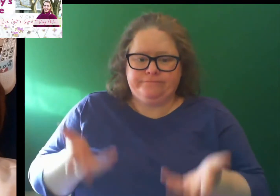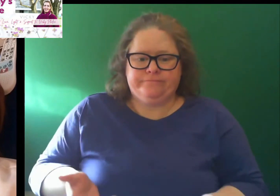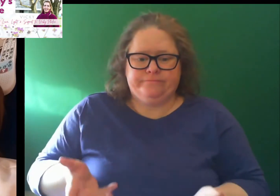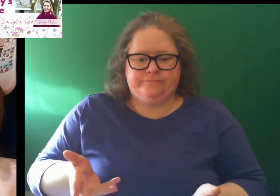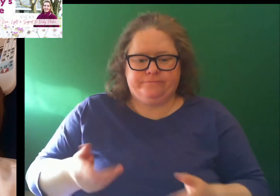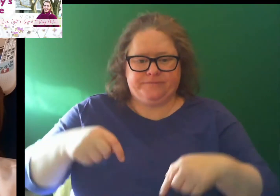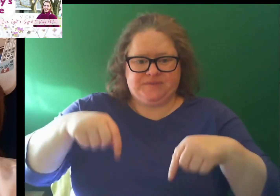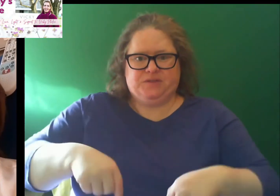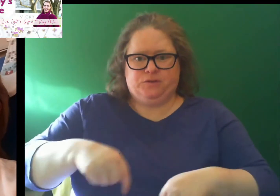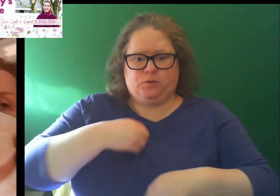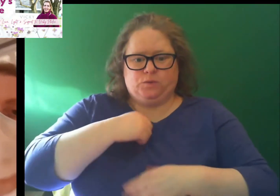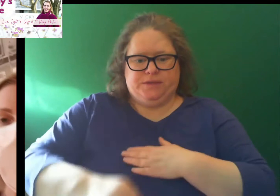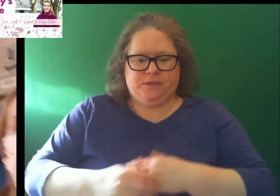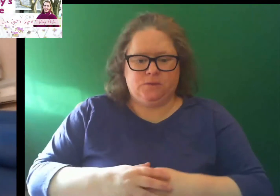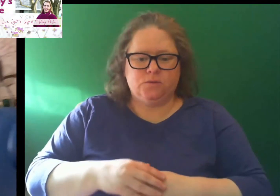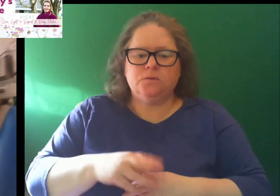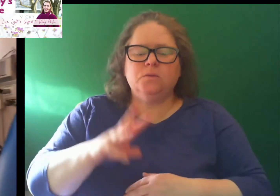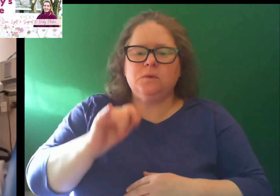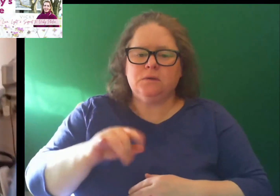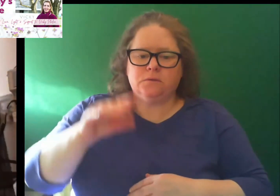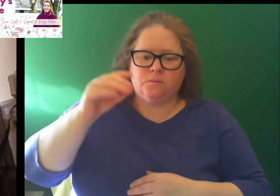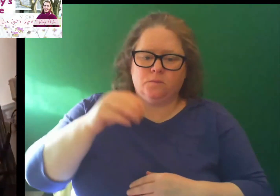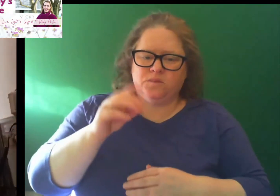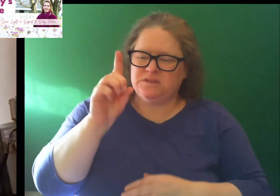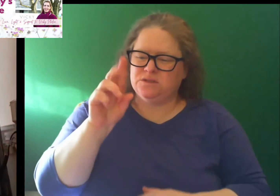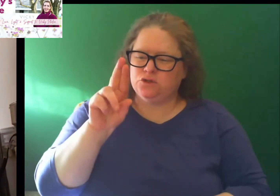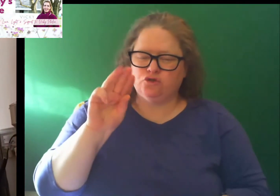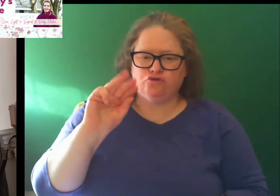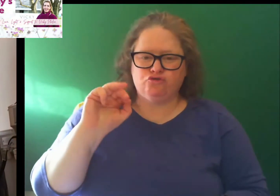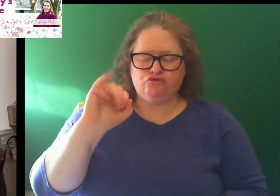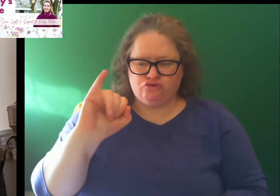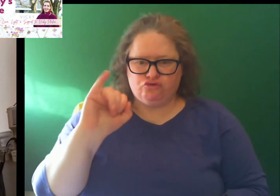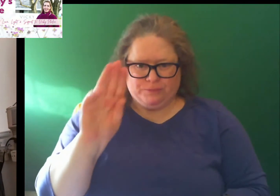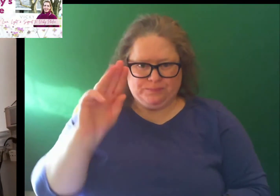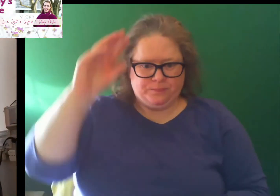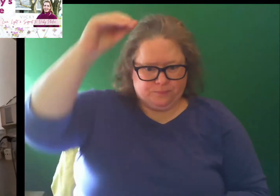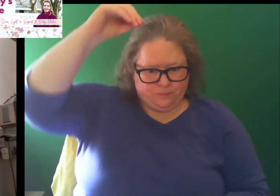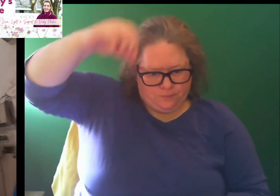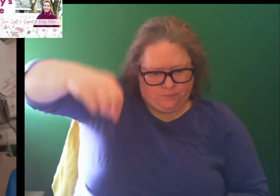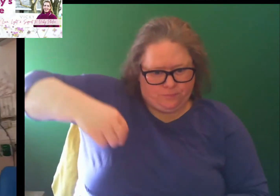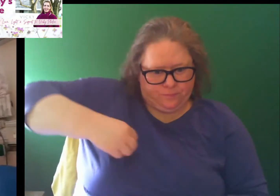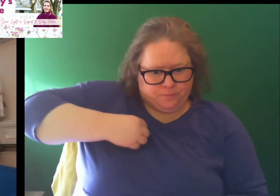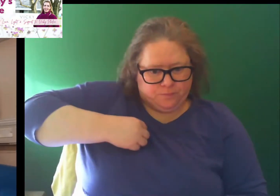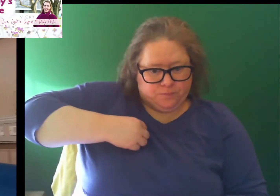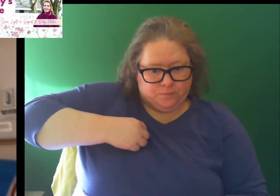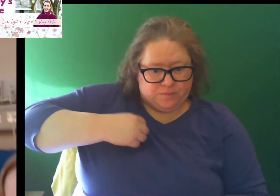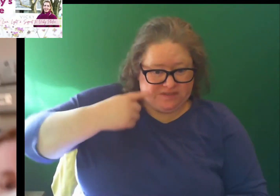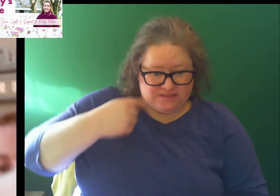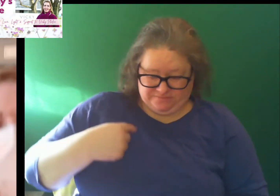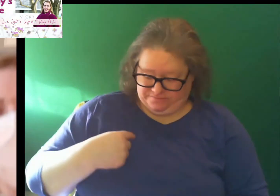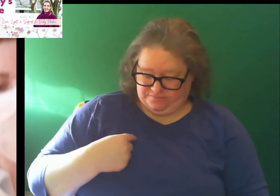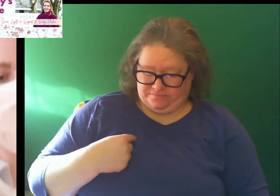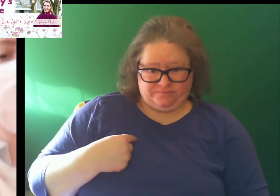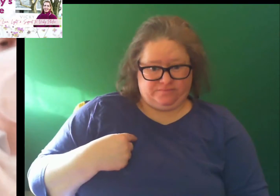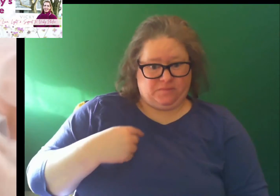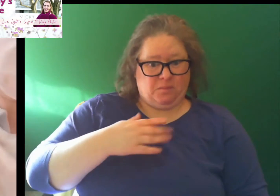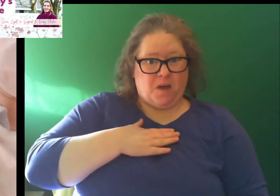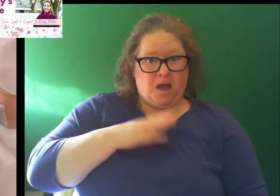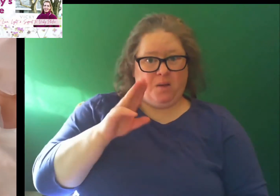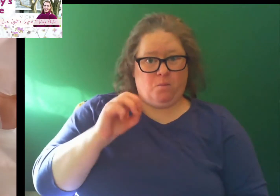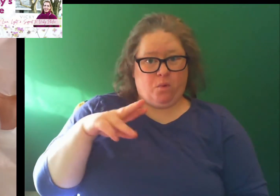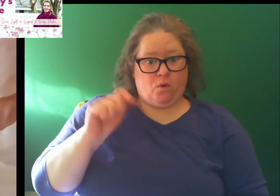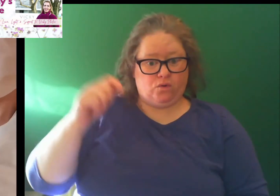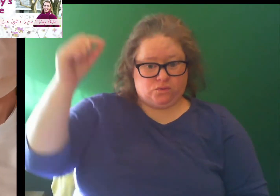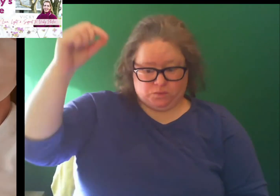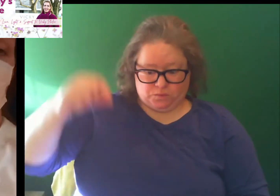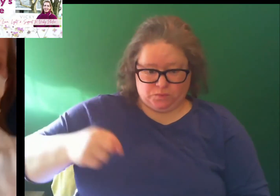to help me on a drip. So there's a drip going in in here